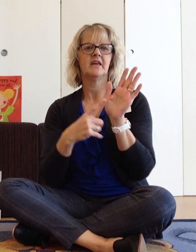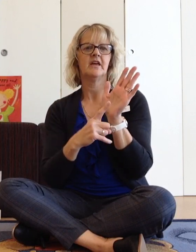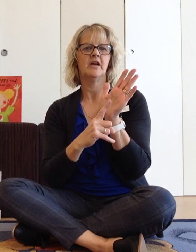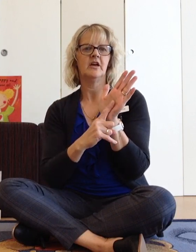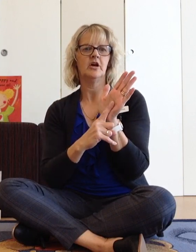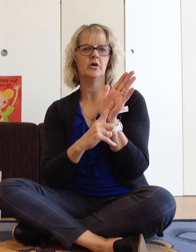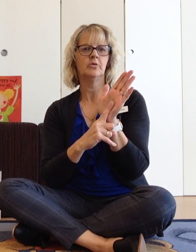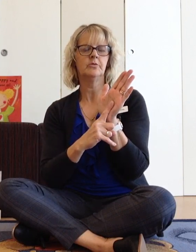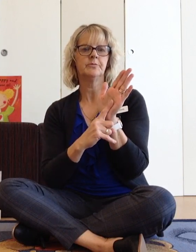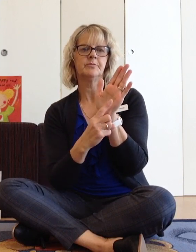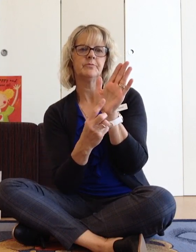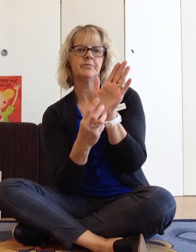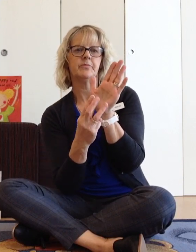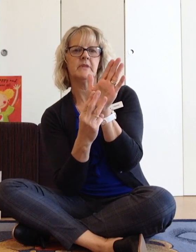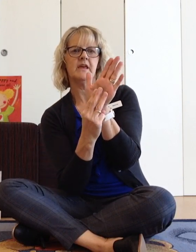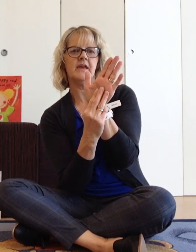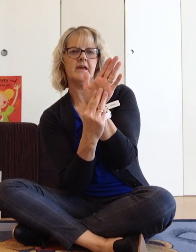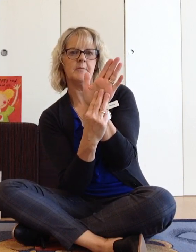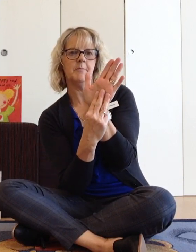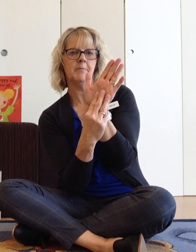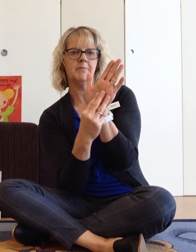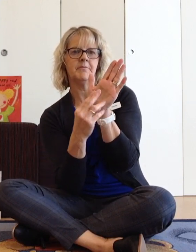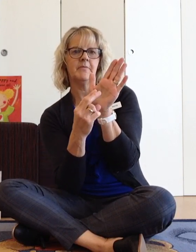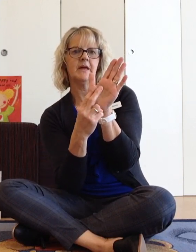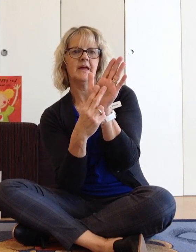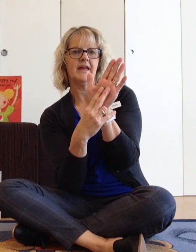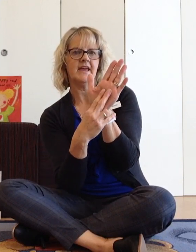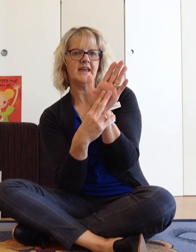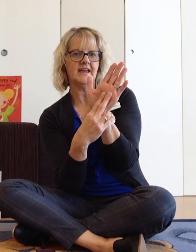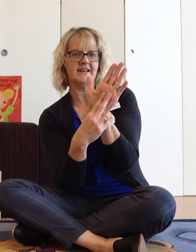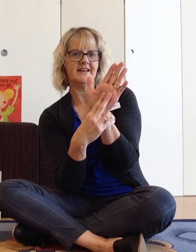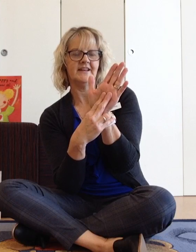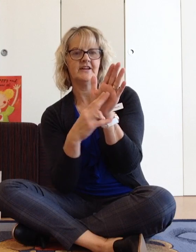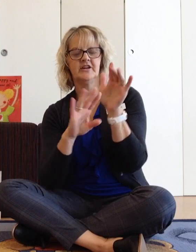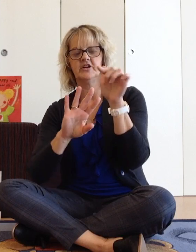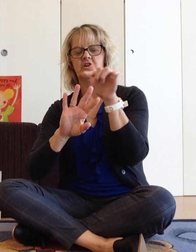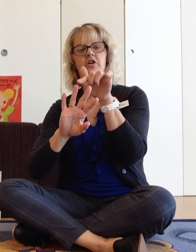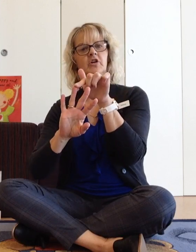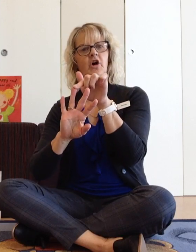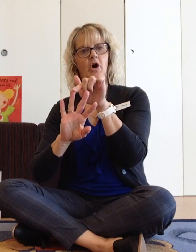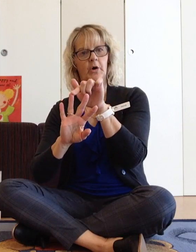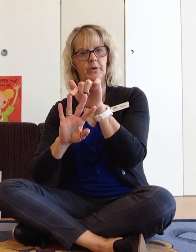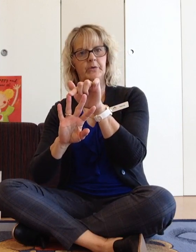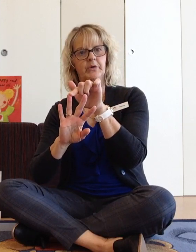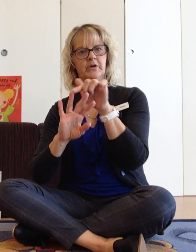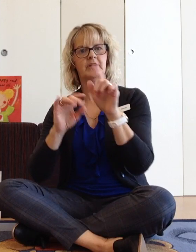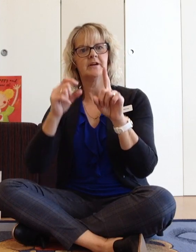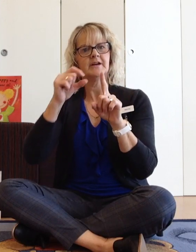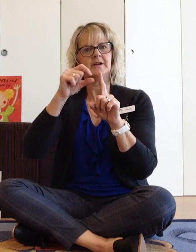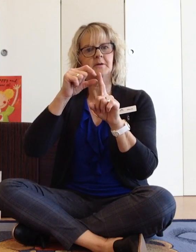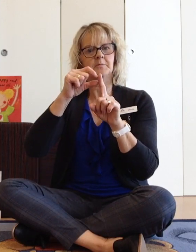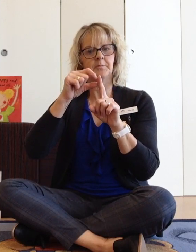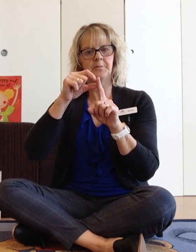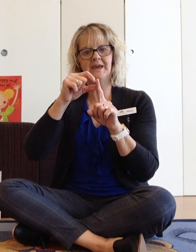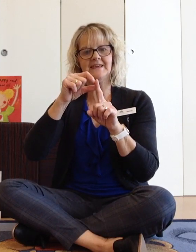L, M, N, O, P.